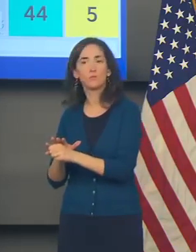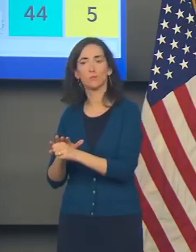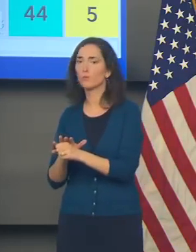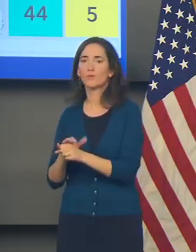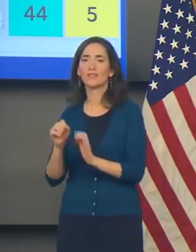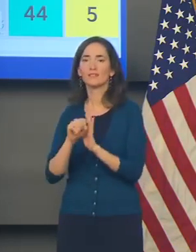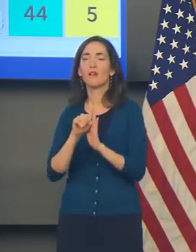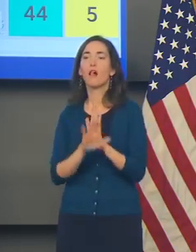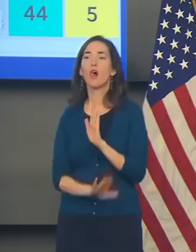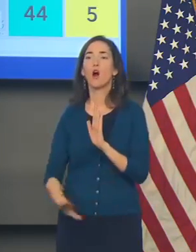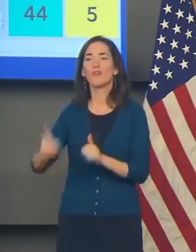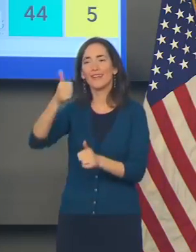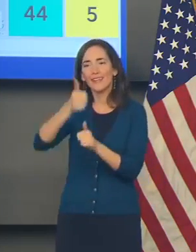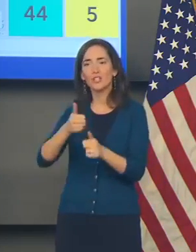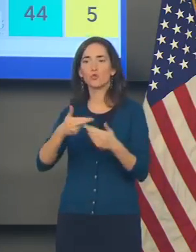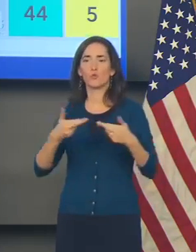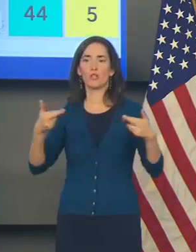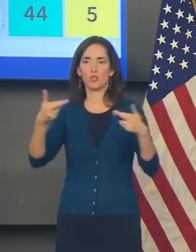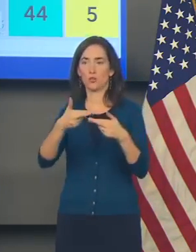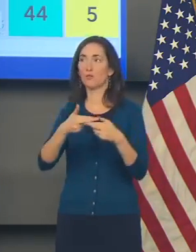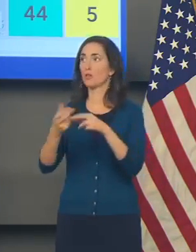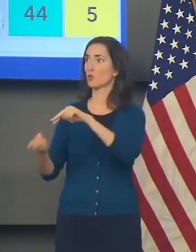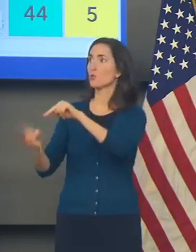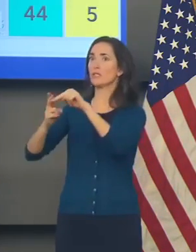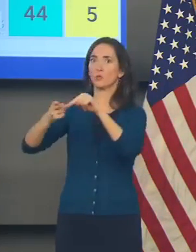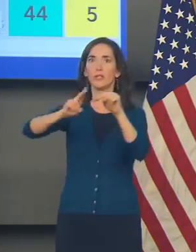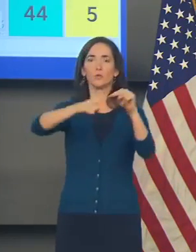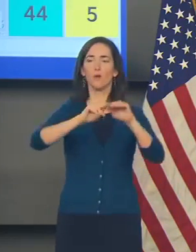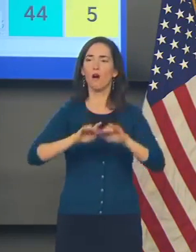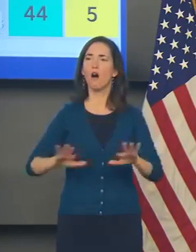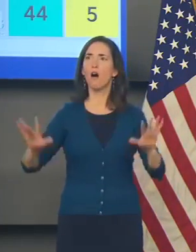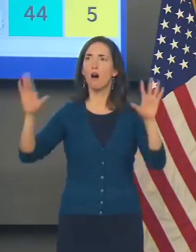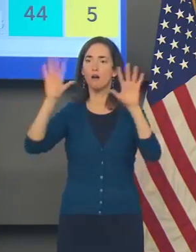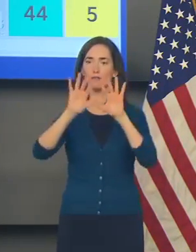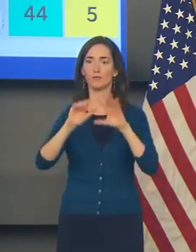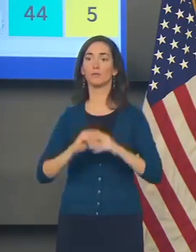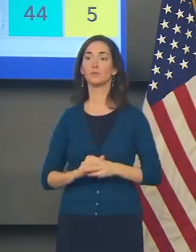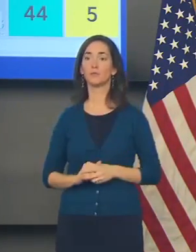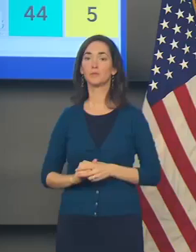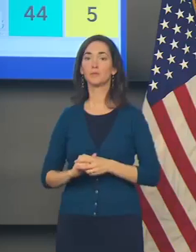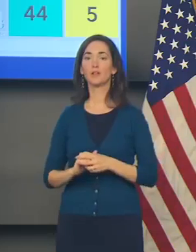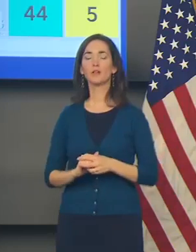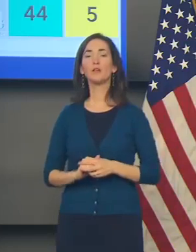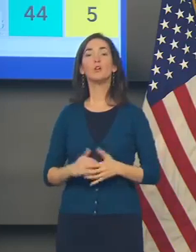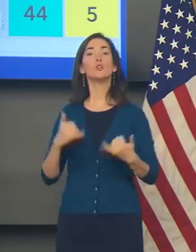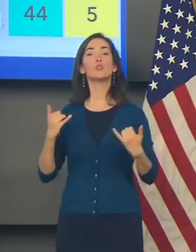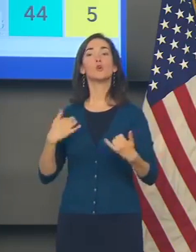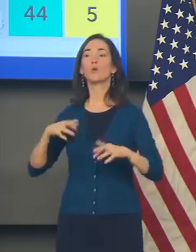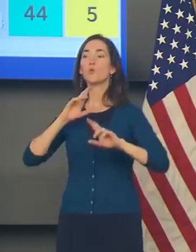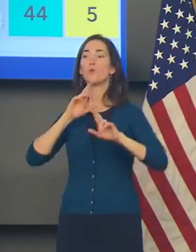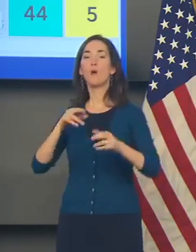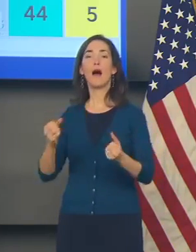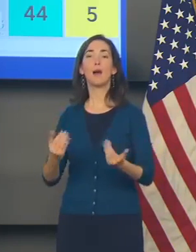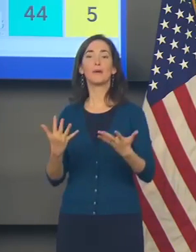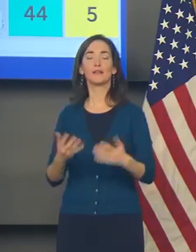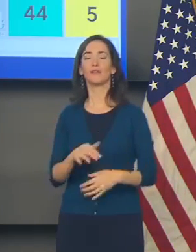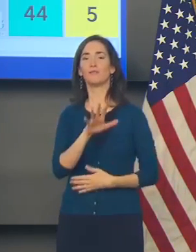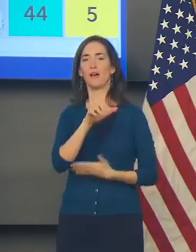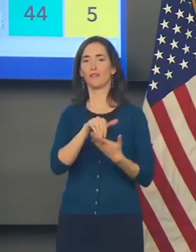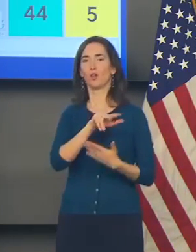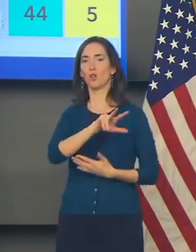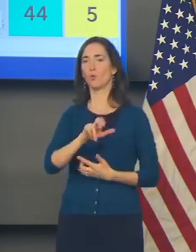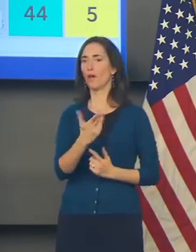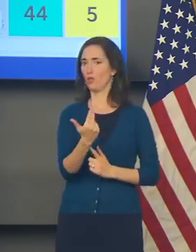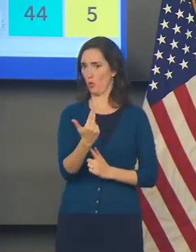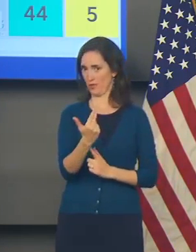of the state of Louisiana. Just today, we're reporting 5,313 new